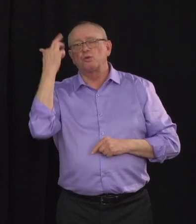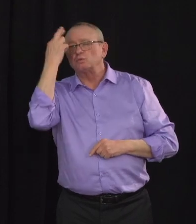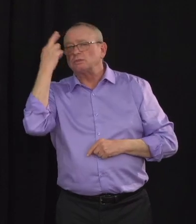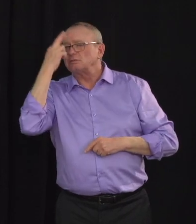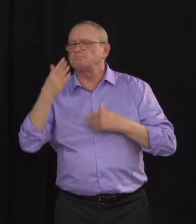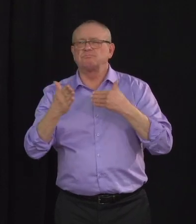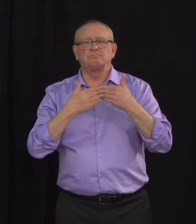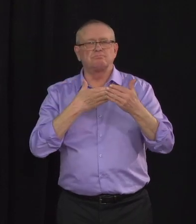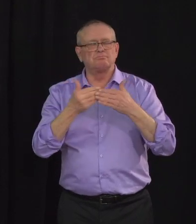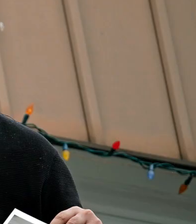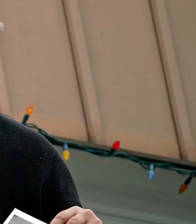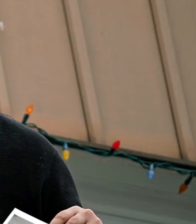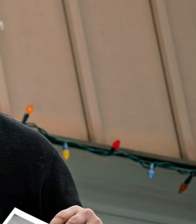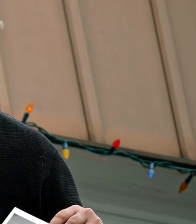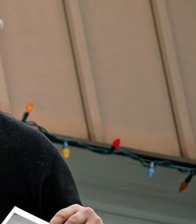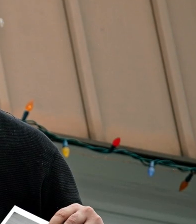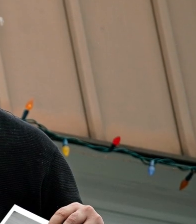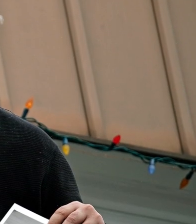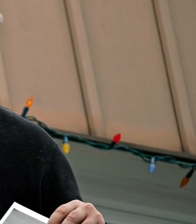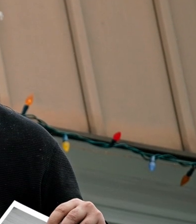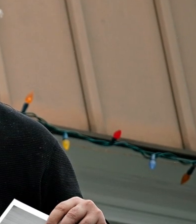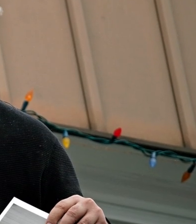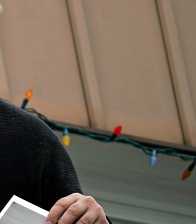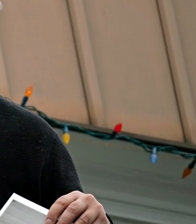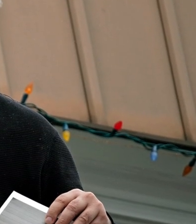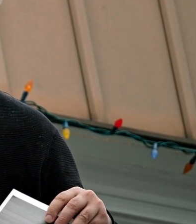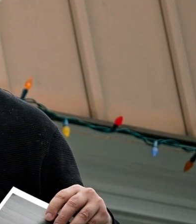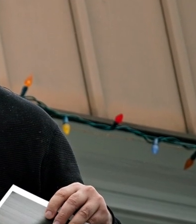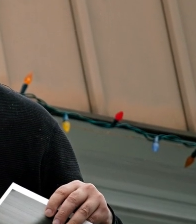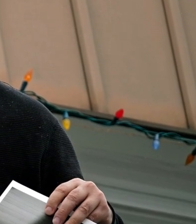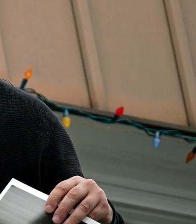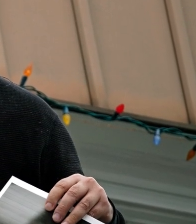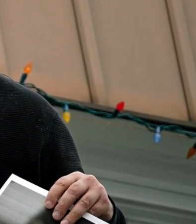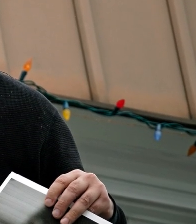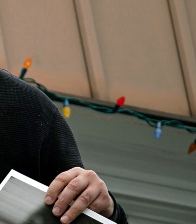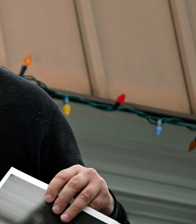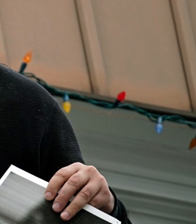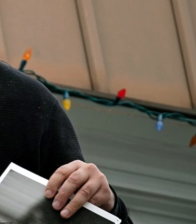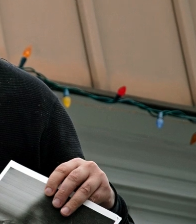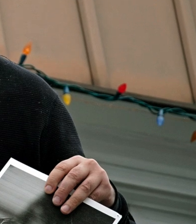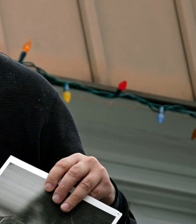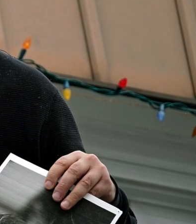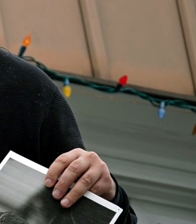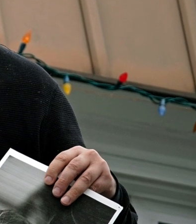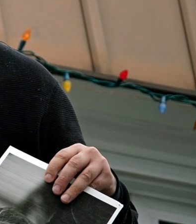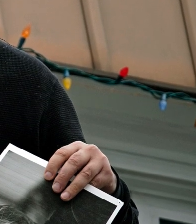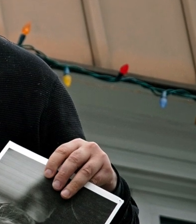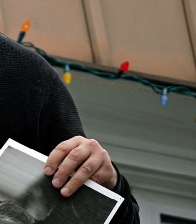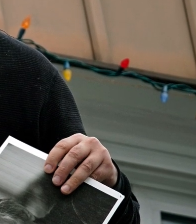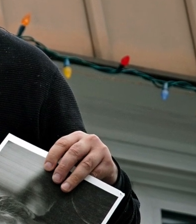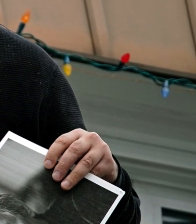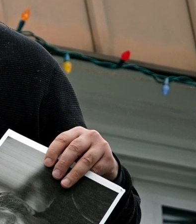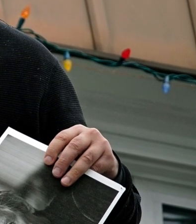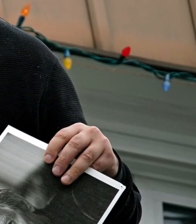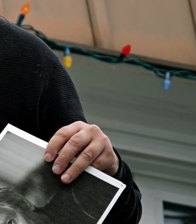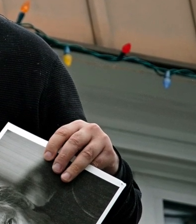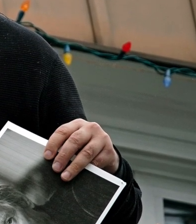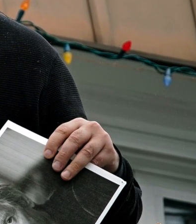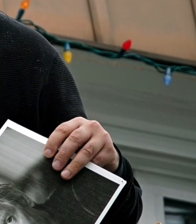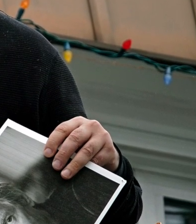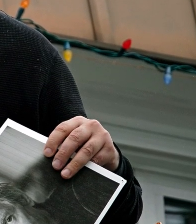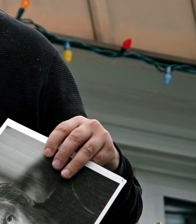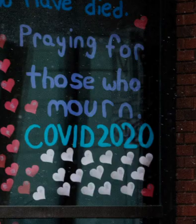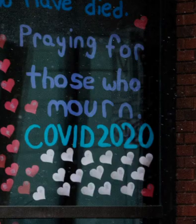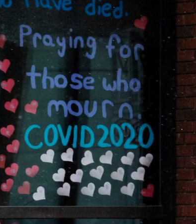Every death leaves a hole in the lives of those who love them and current restrictions make it harder to support each other the way we are used to.